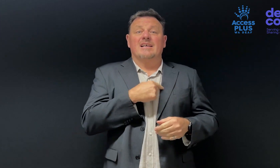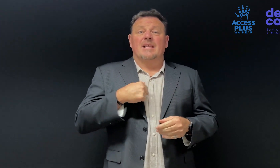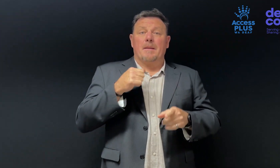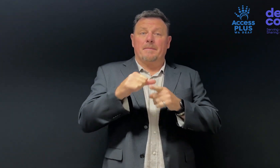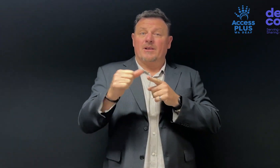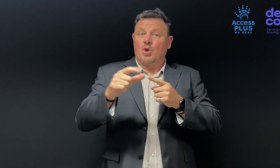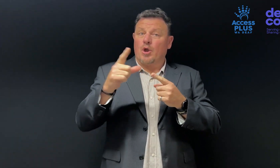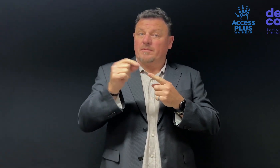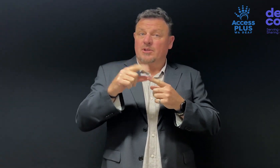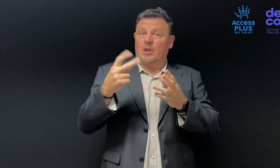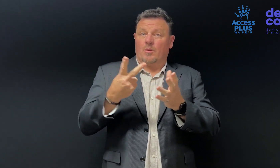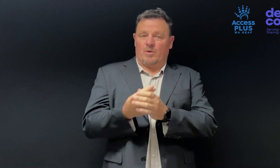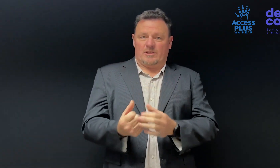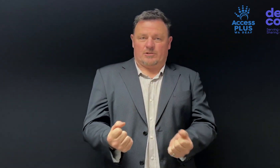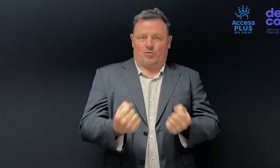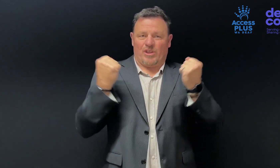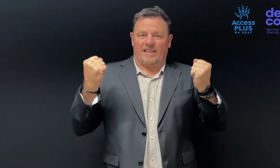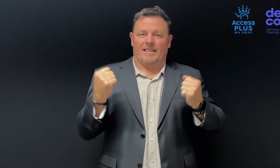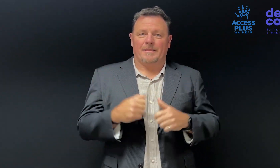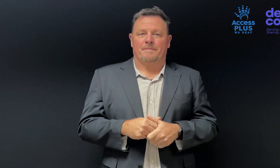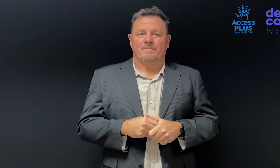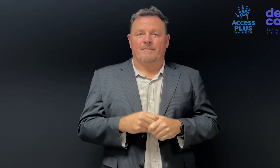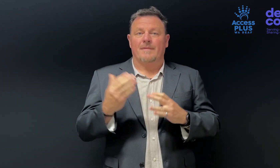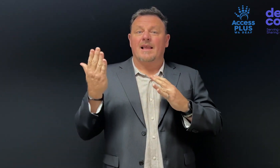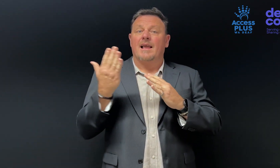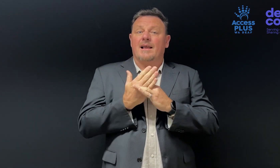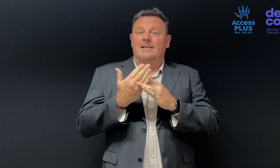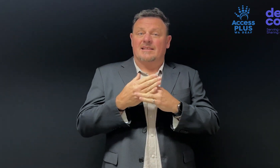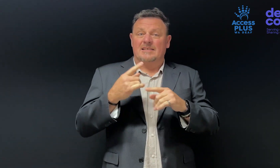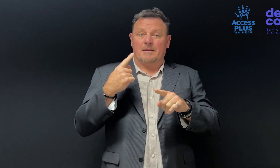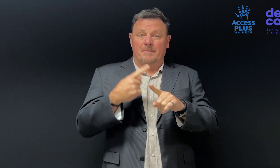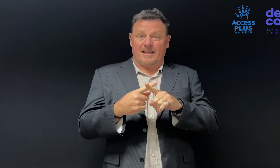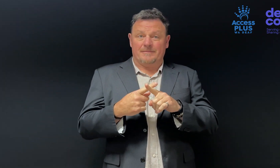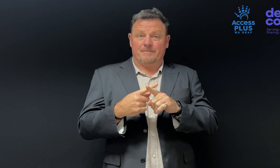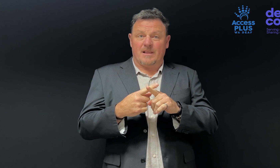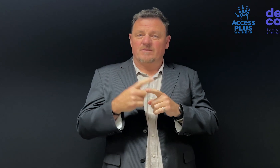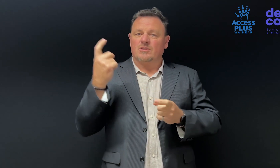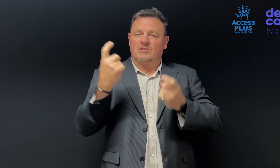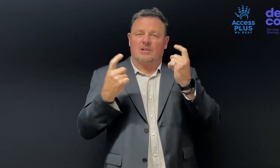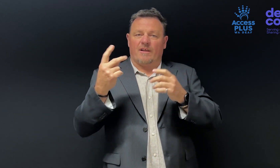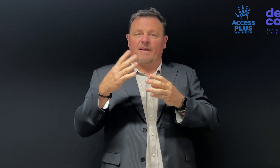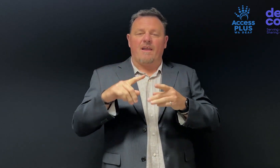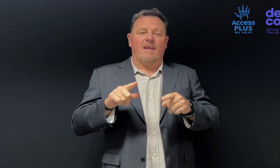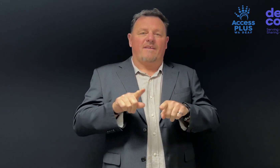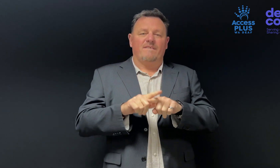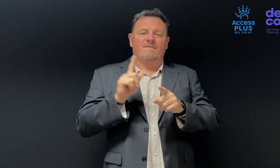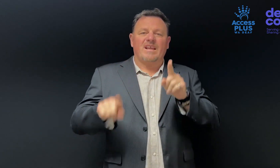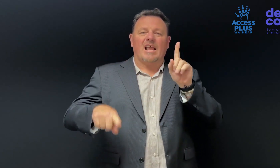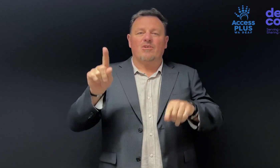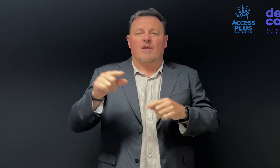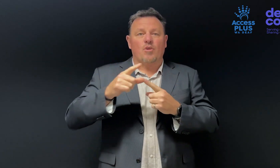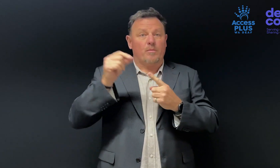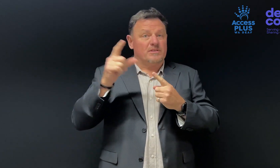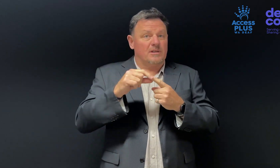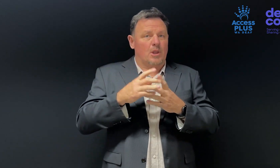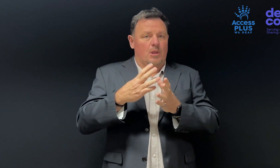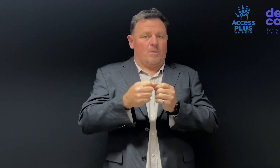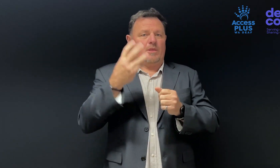To give us better options to work forward with strength, Access Plus has considered various options